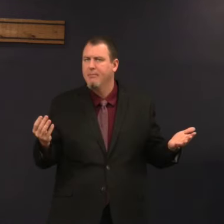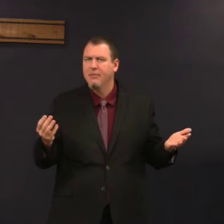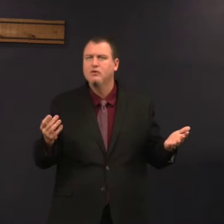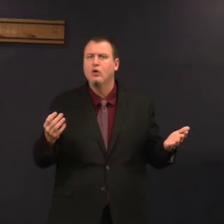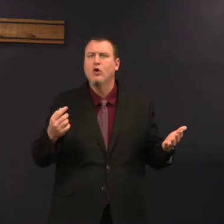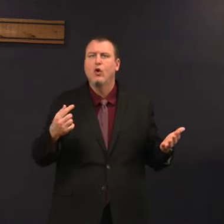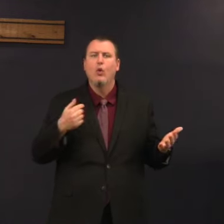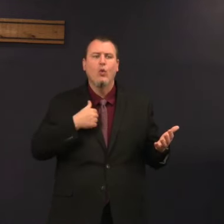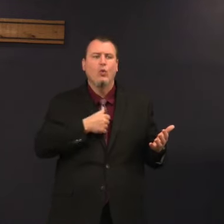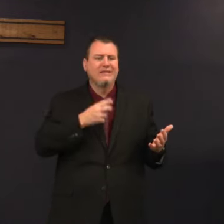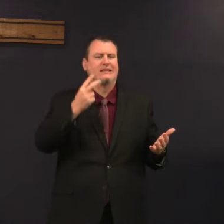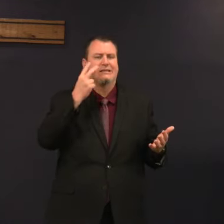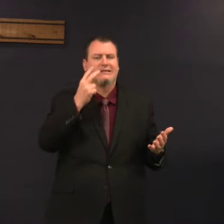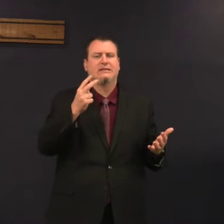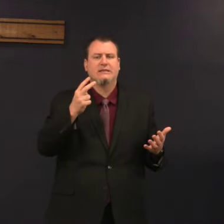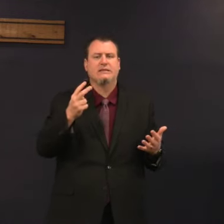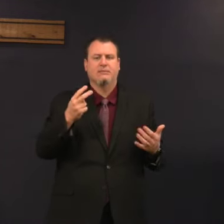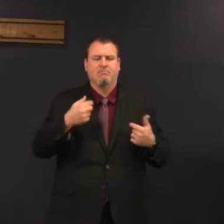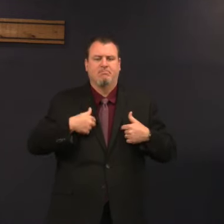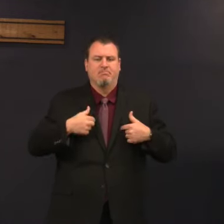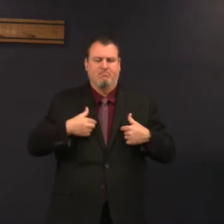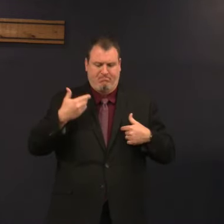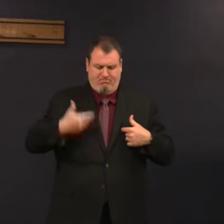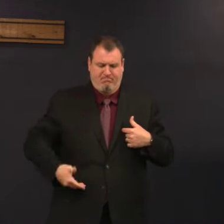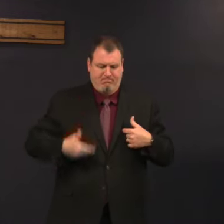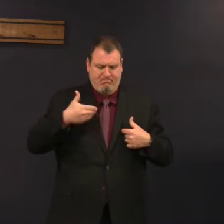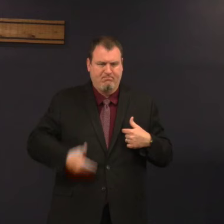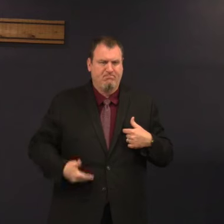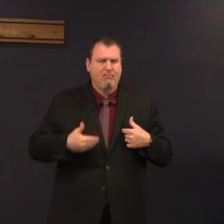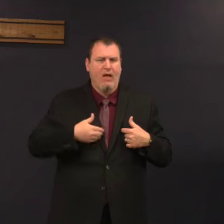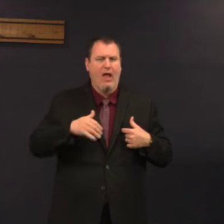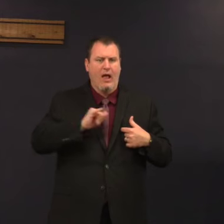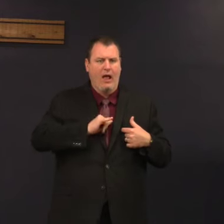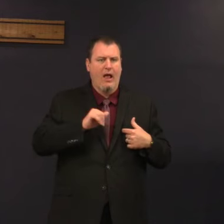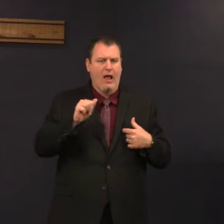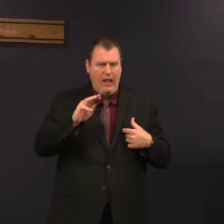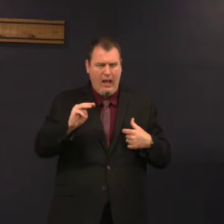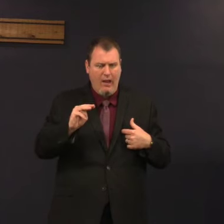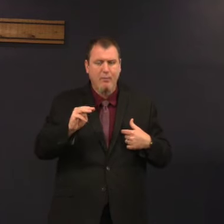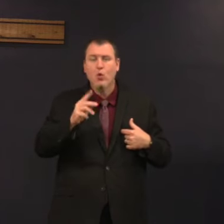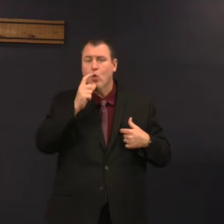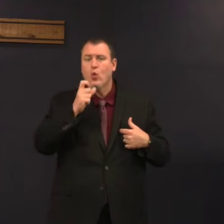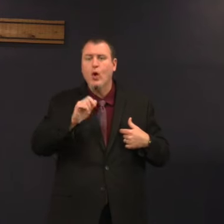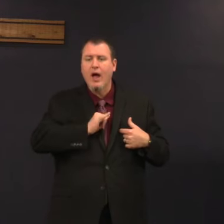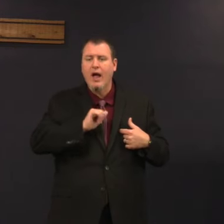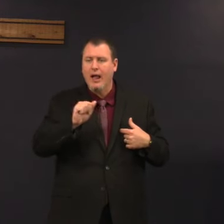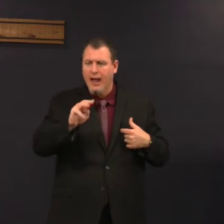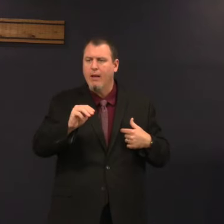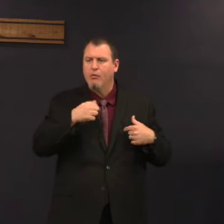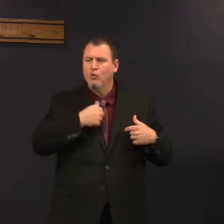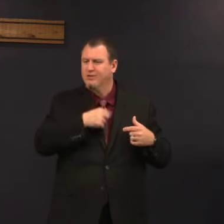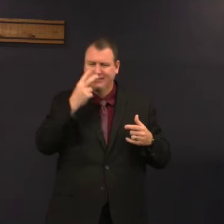am. So we see God saying, I am who I am.